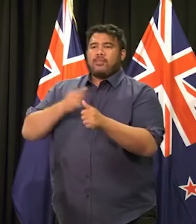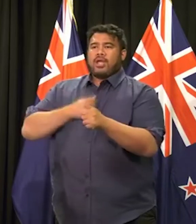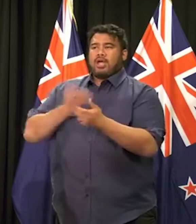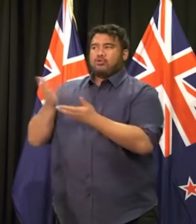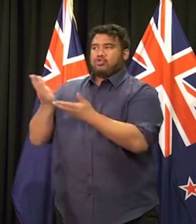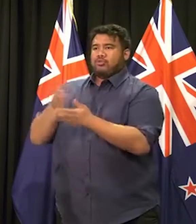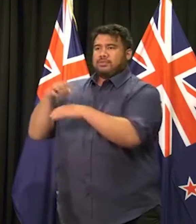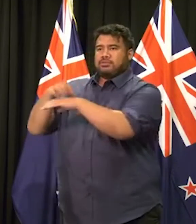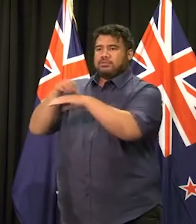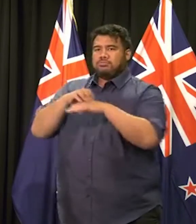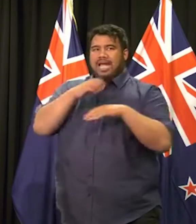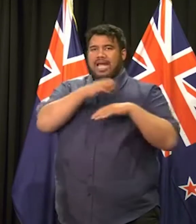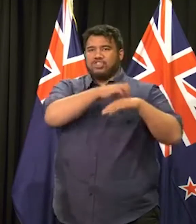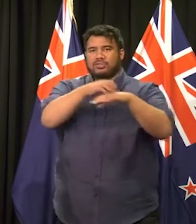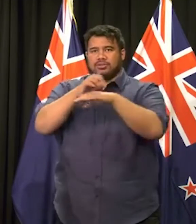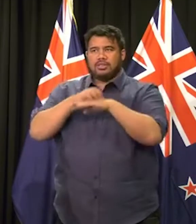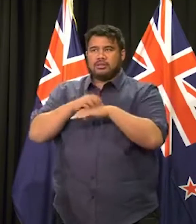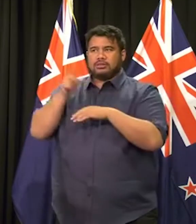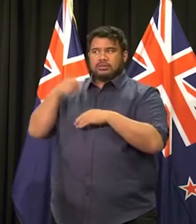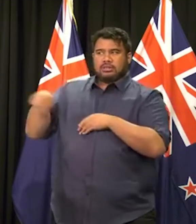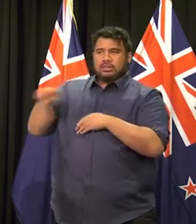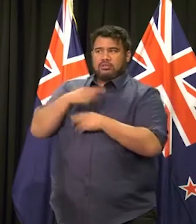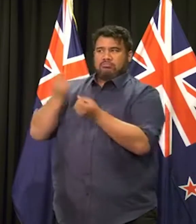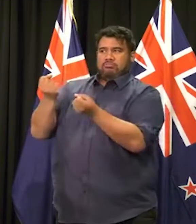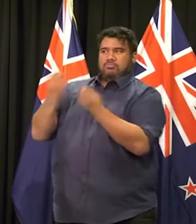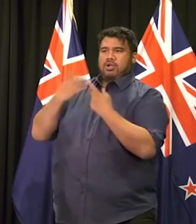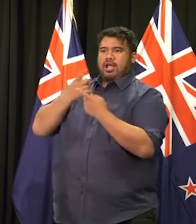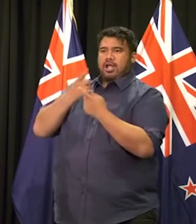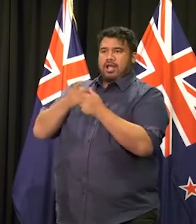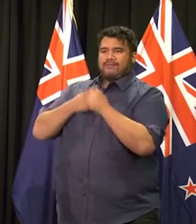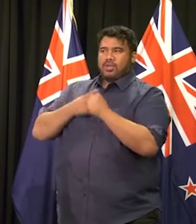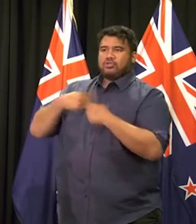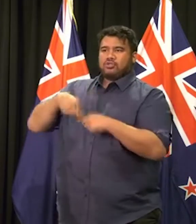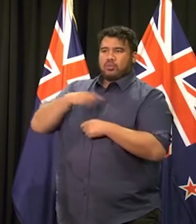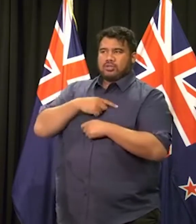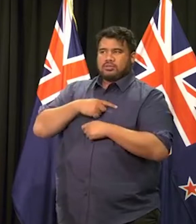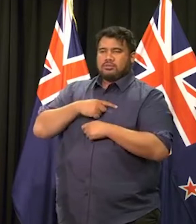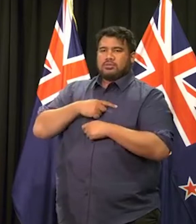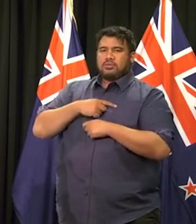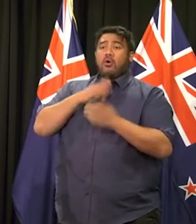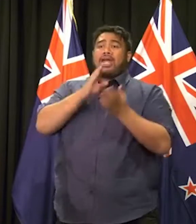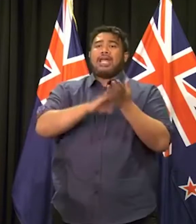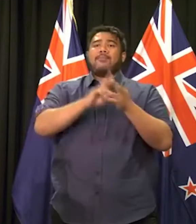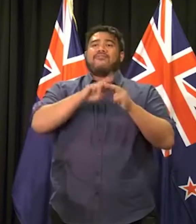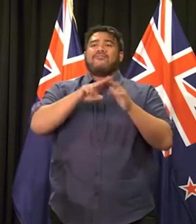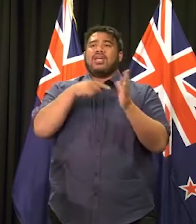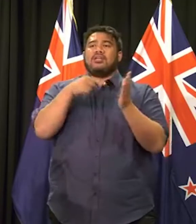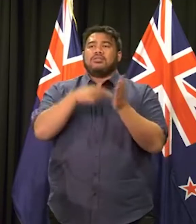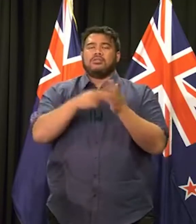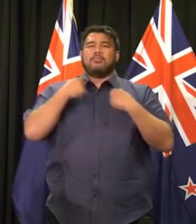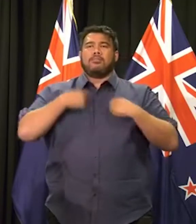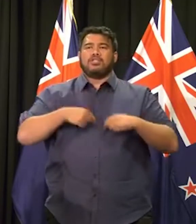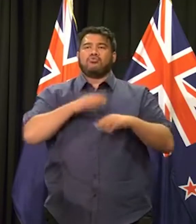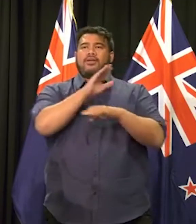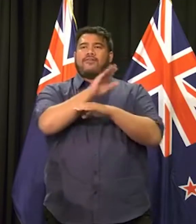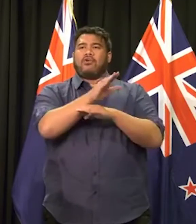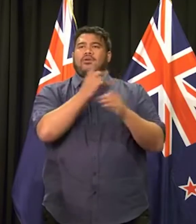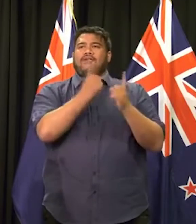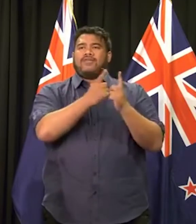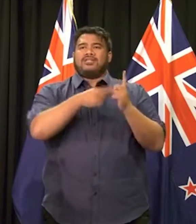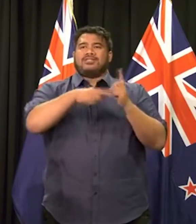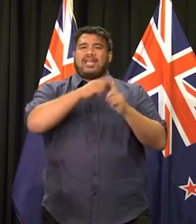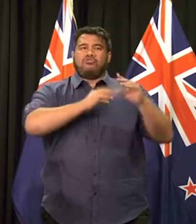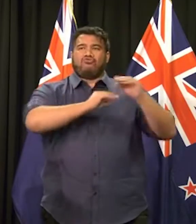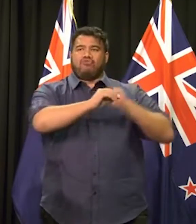agencies, um, to provide advice really directly to us and, of course, the Ministry of Foreign Affairs and Trade as to what might, might be necessary.